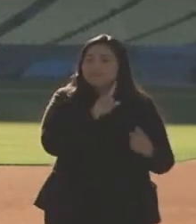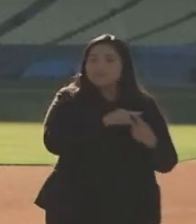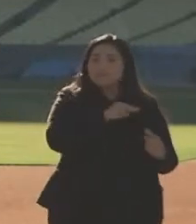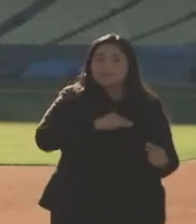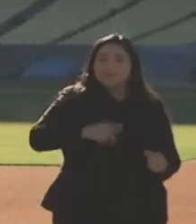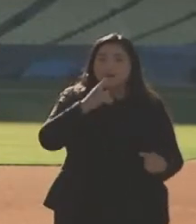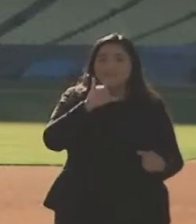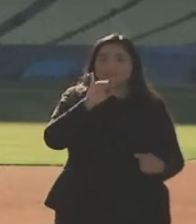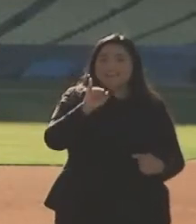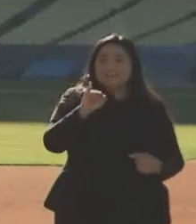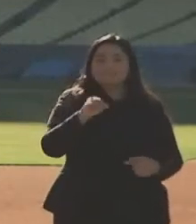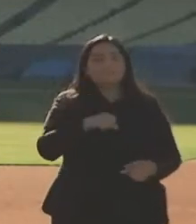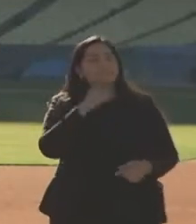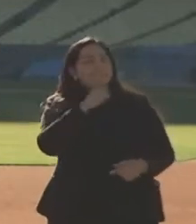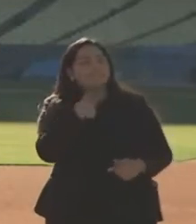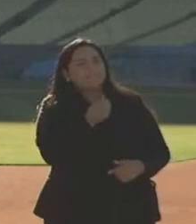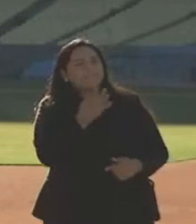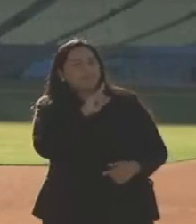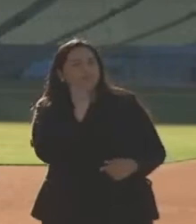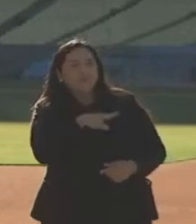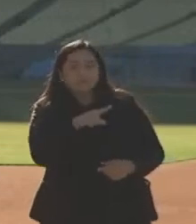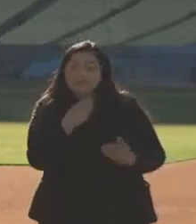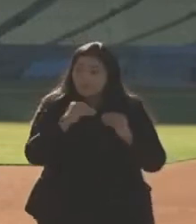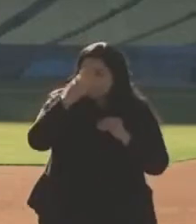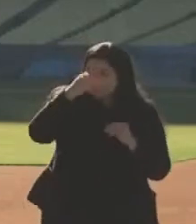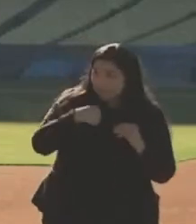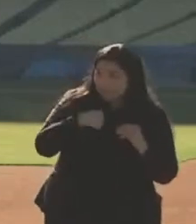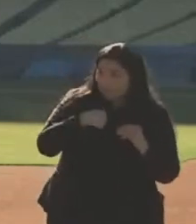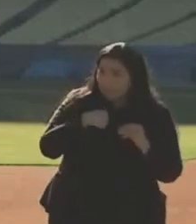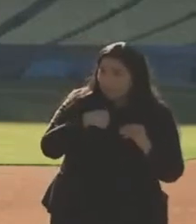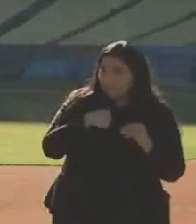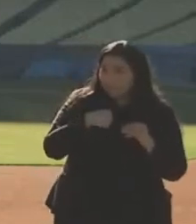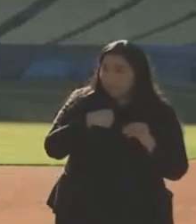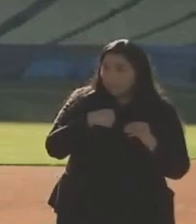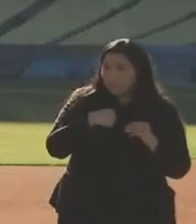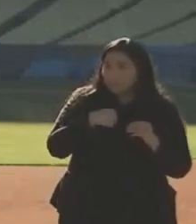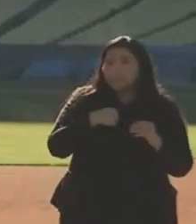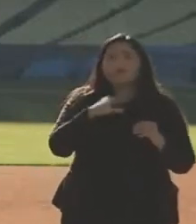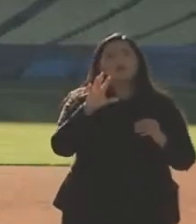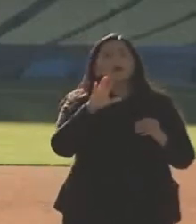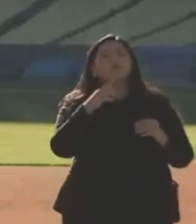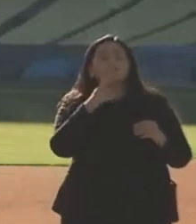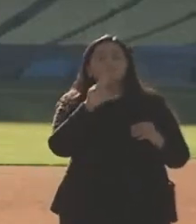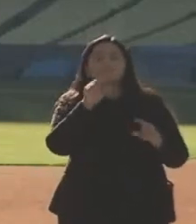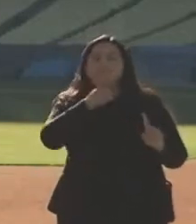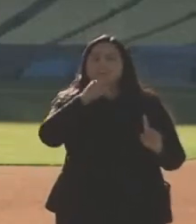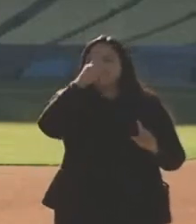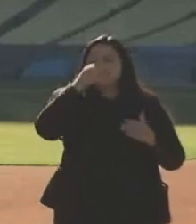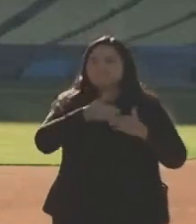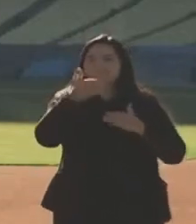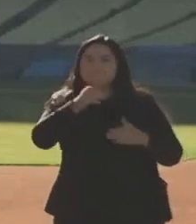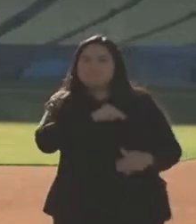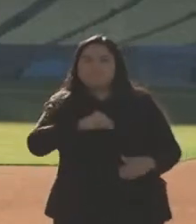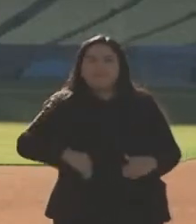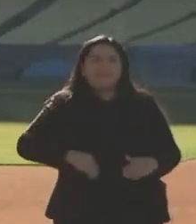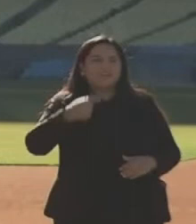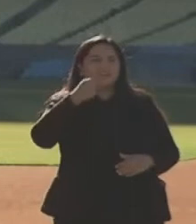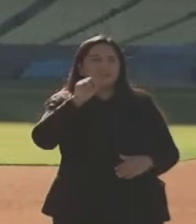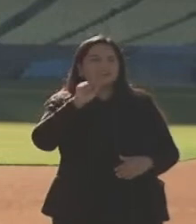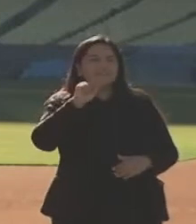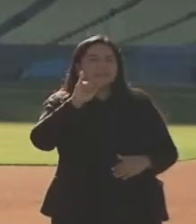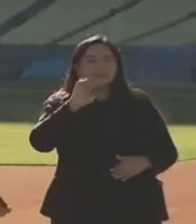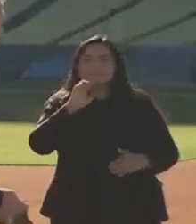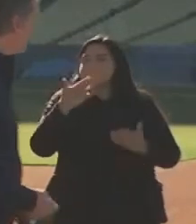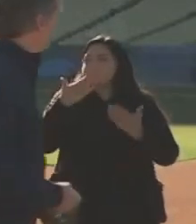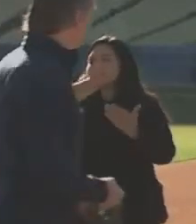now. Yeah, a couple more questions. bless. Oh, yeah, more for me. Sorry, we are gonna, I think, move to Mayor Garcetti. I'm being told. good,